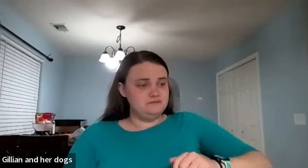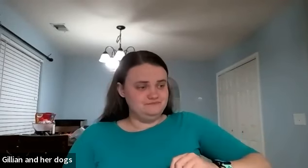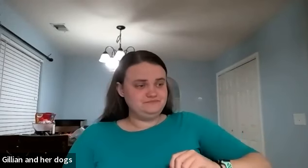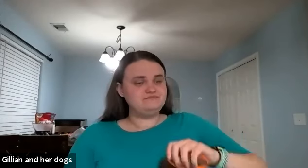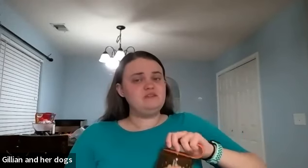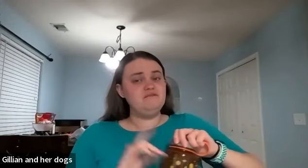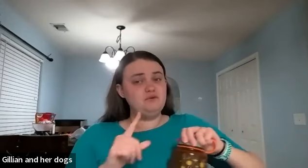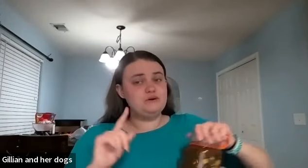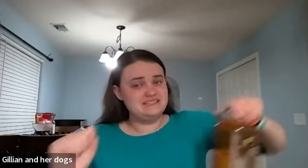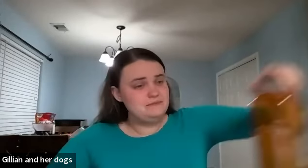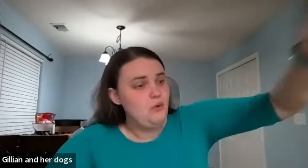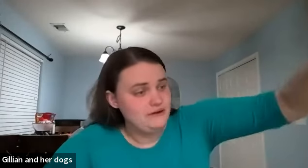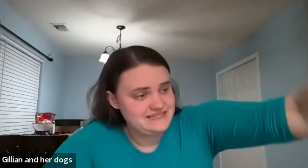so for disappointed